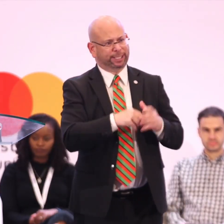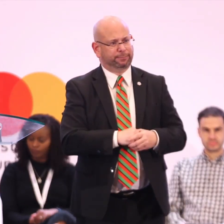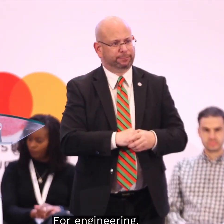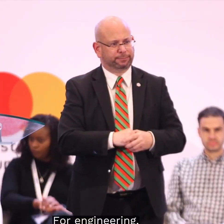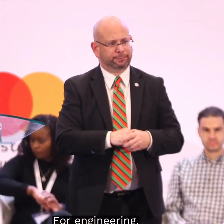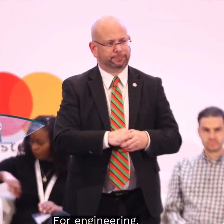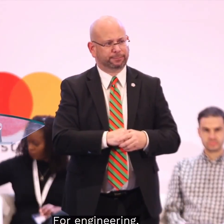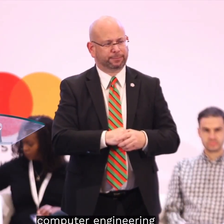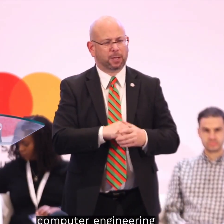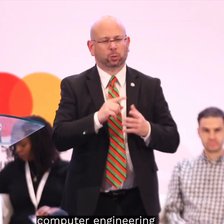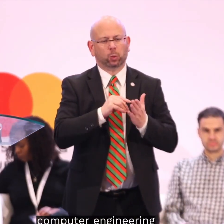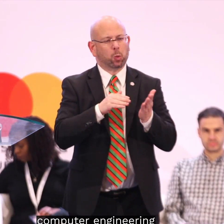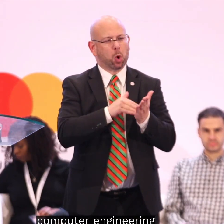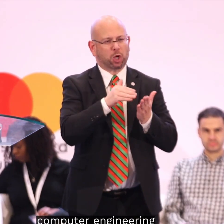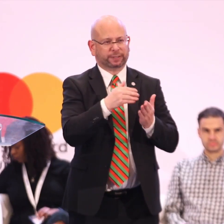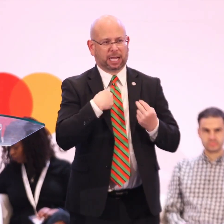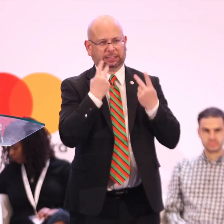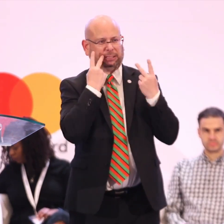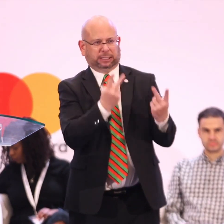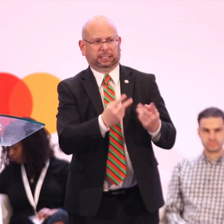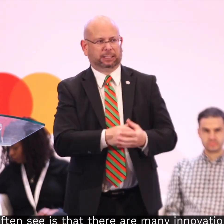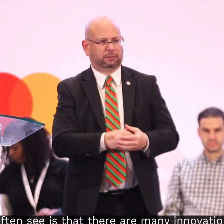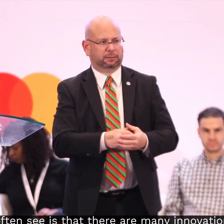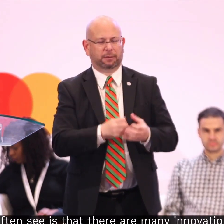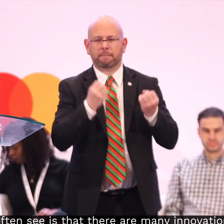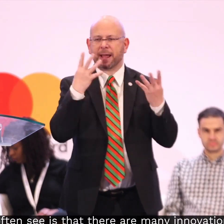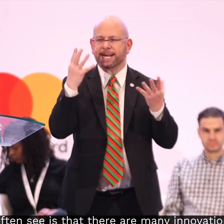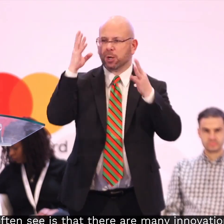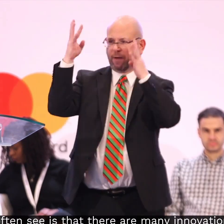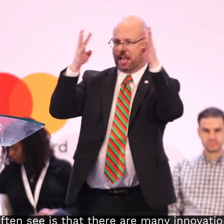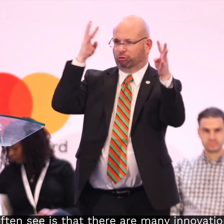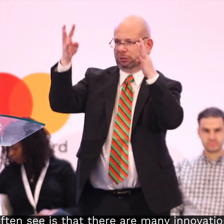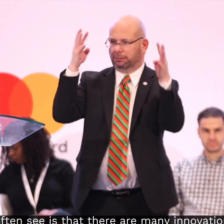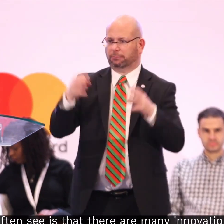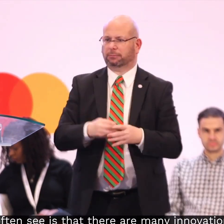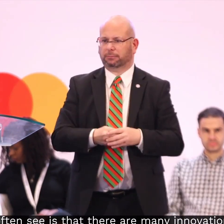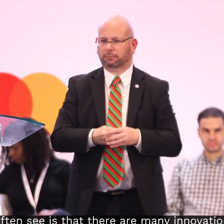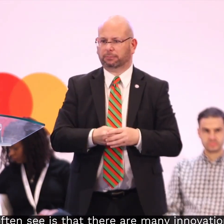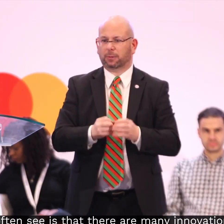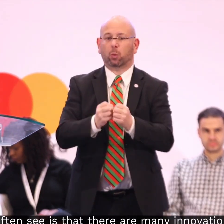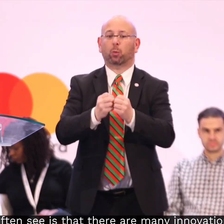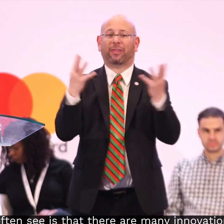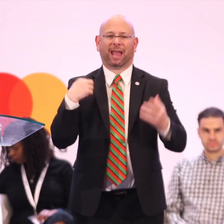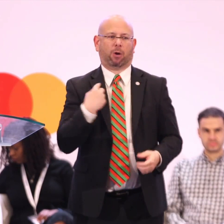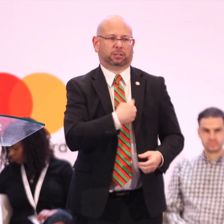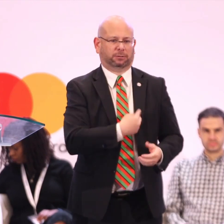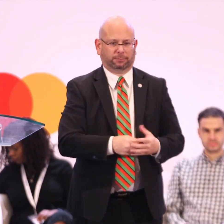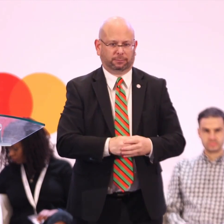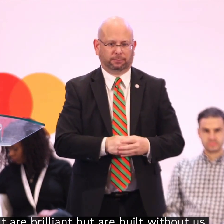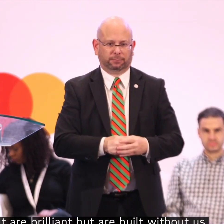For engineering, computer engineering, what I often see is that there are many innovations that are